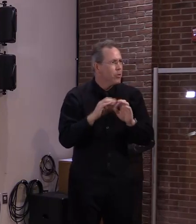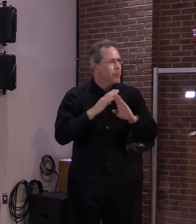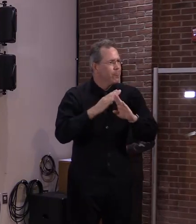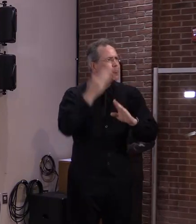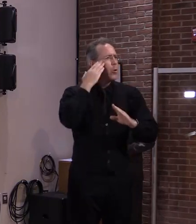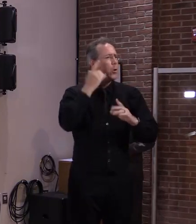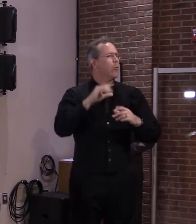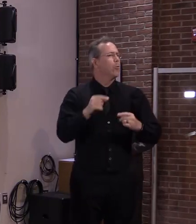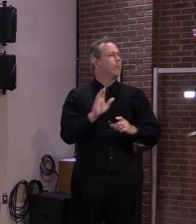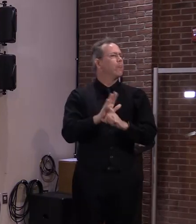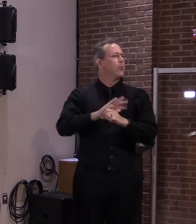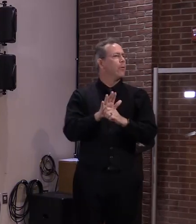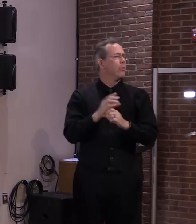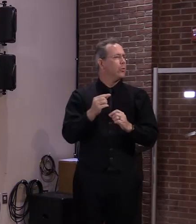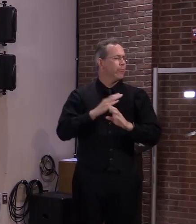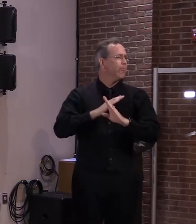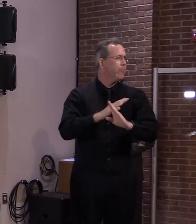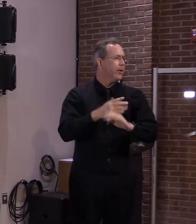call.